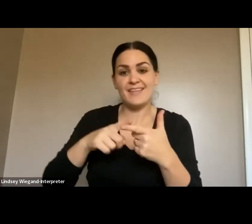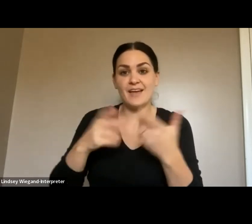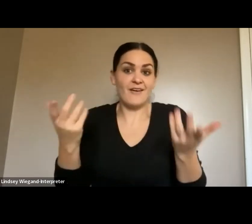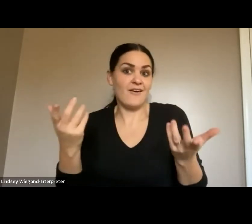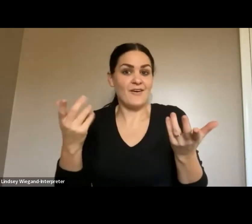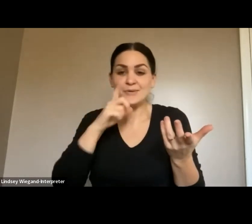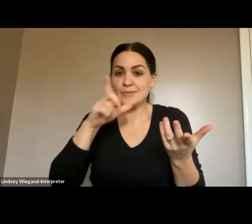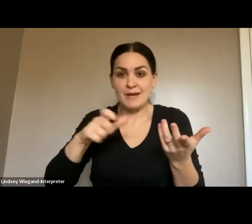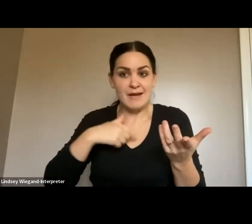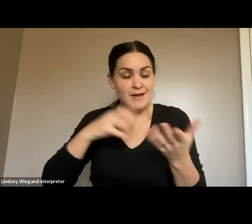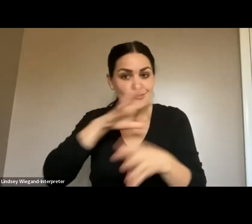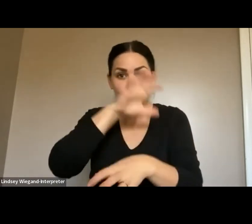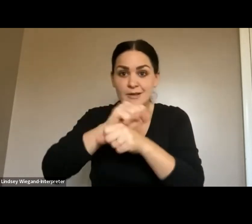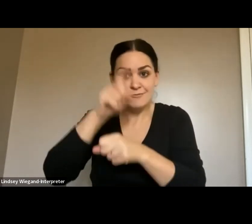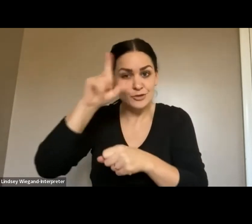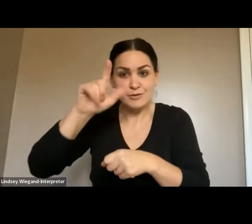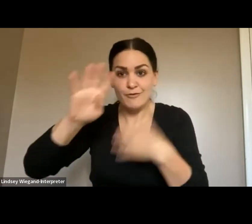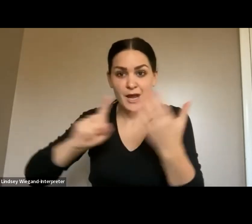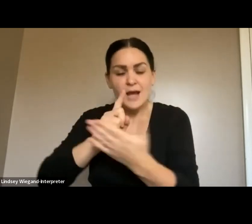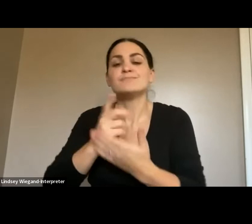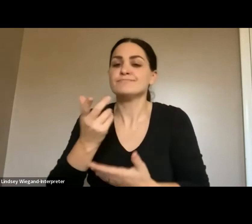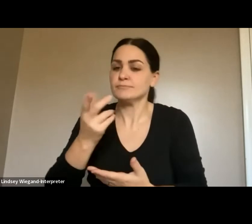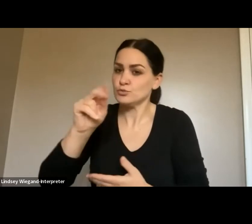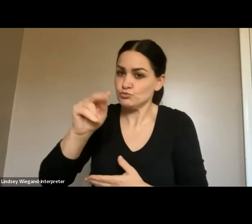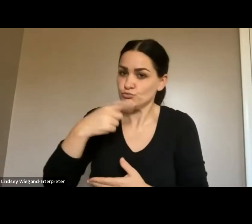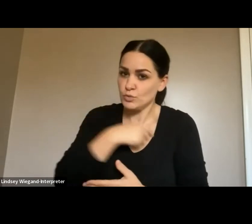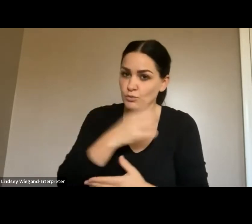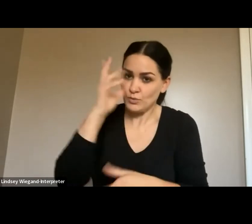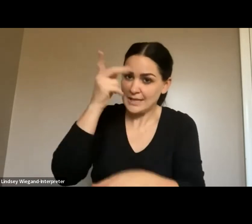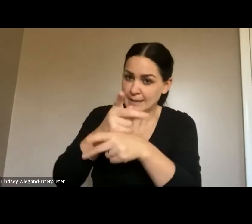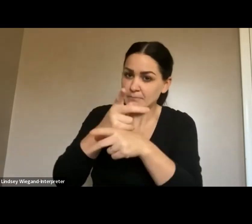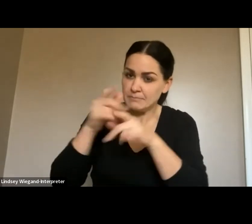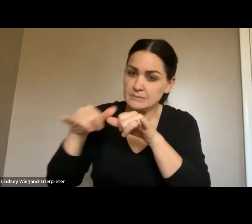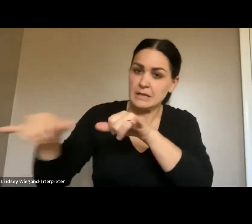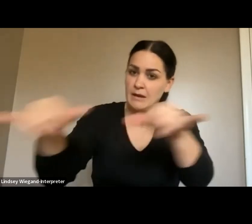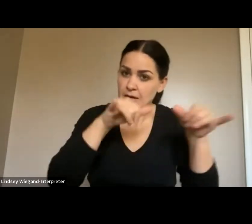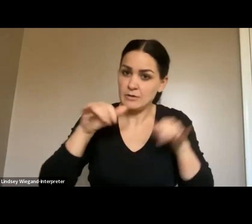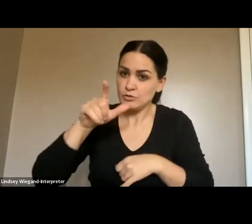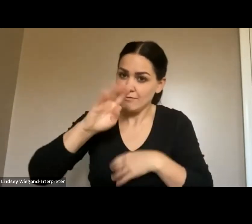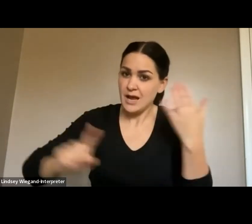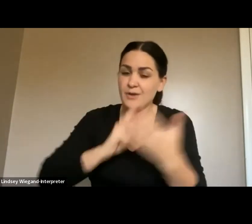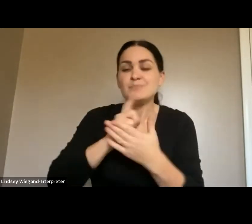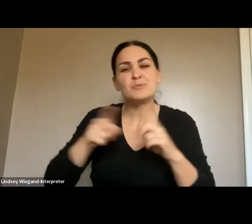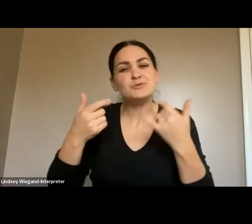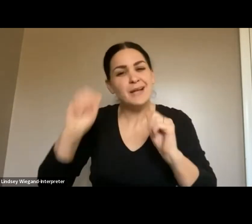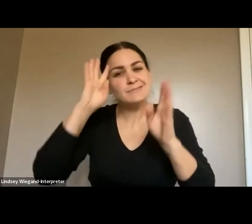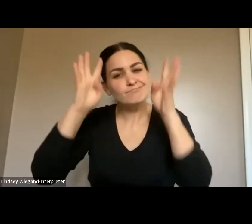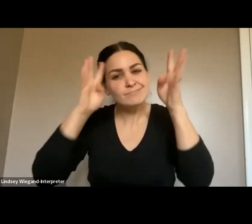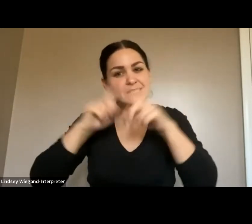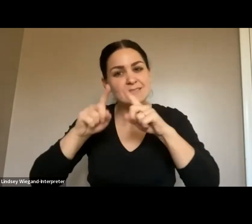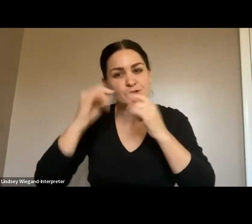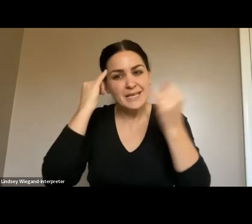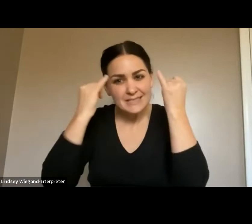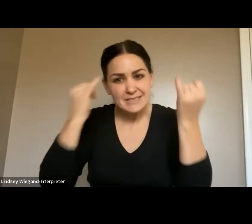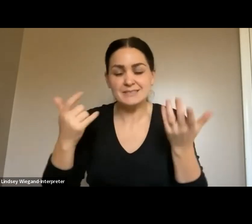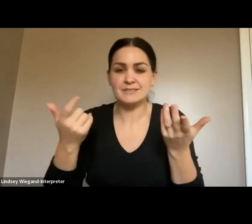24 hours. We're still going to keep it standard, but we are working on some creative ideas to be able to make something come to